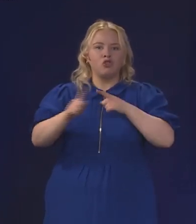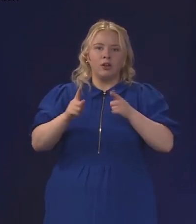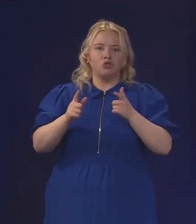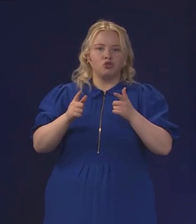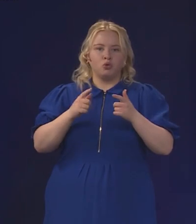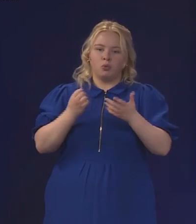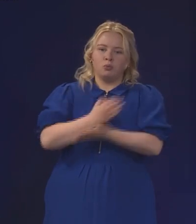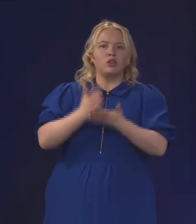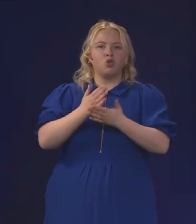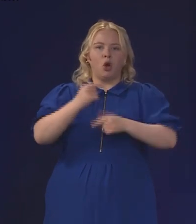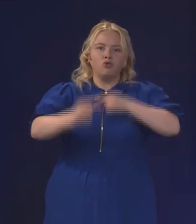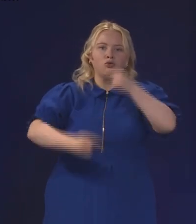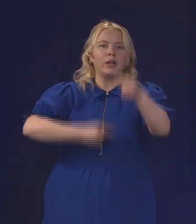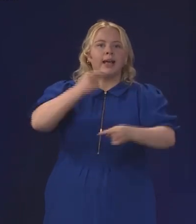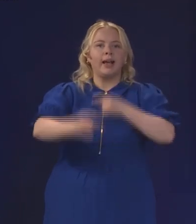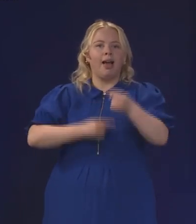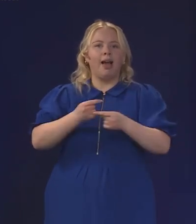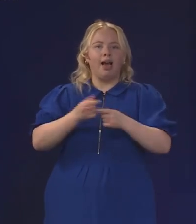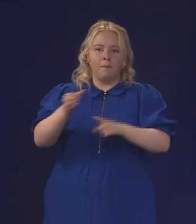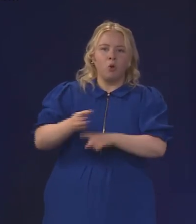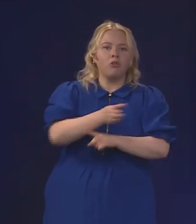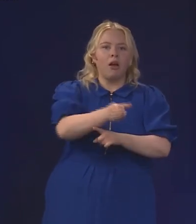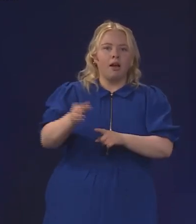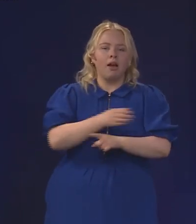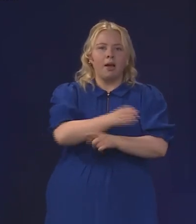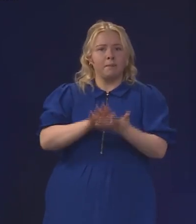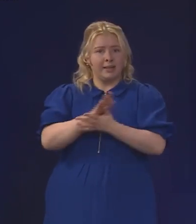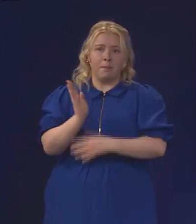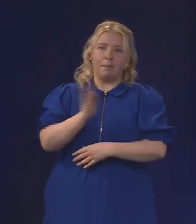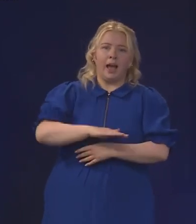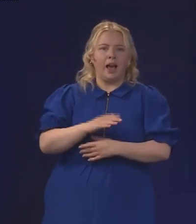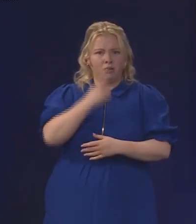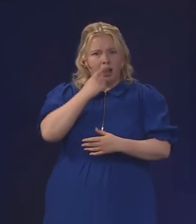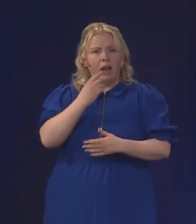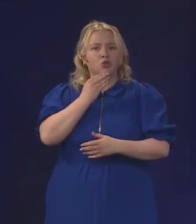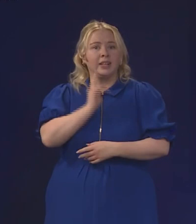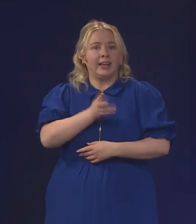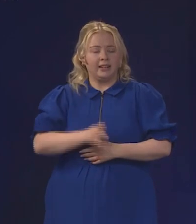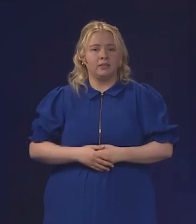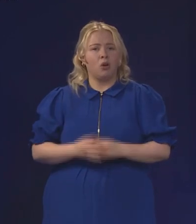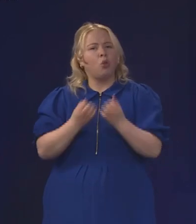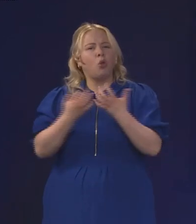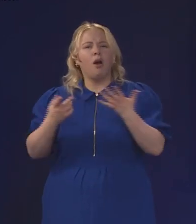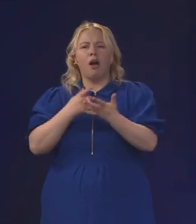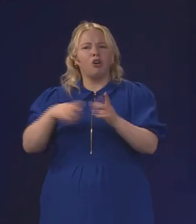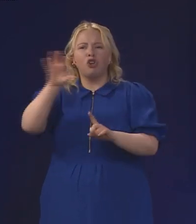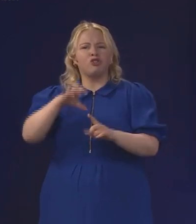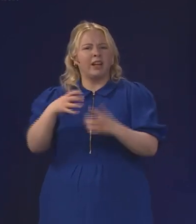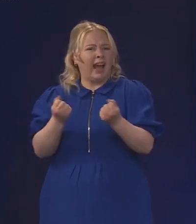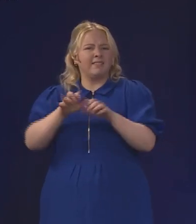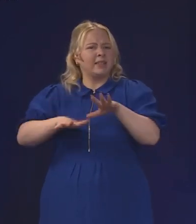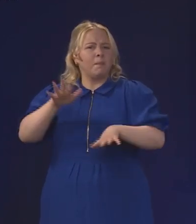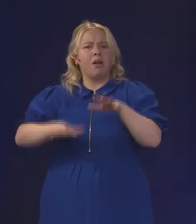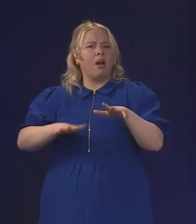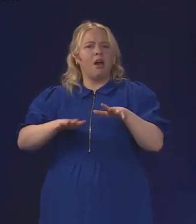circular economy, reducing waste and it is something that is important in that regard. Many other countries already have similar schemes in